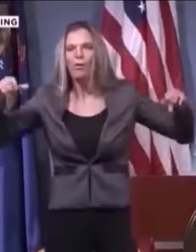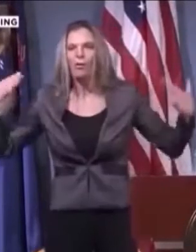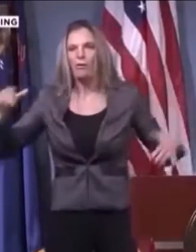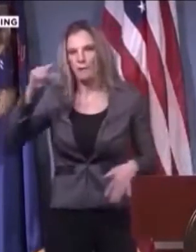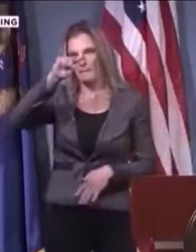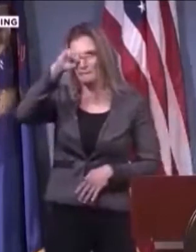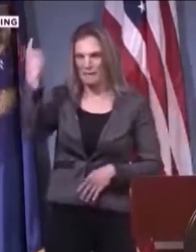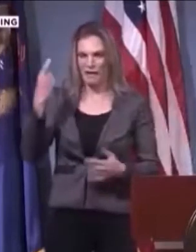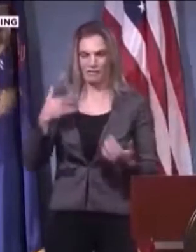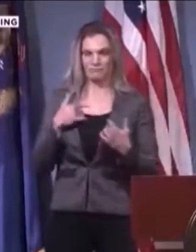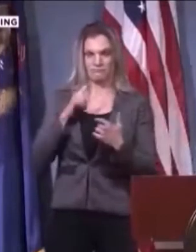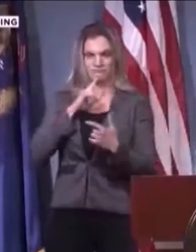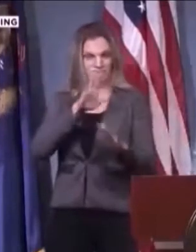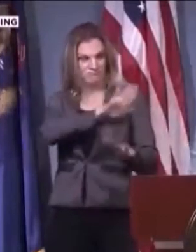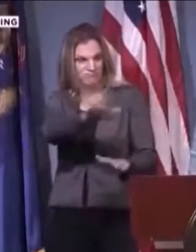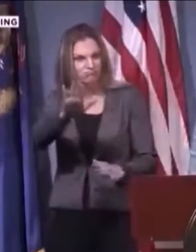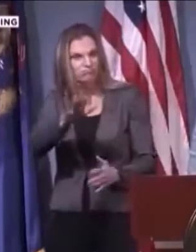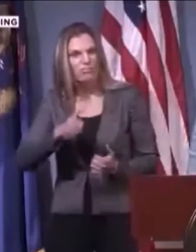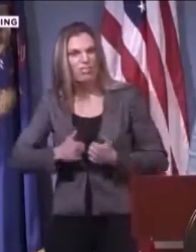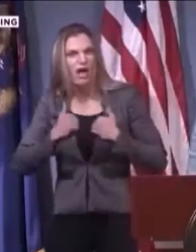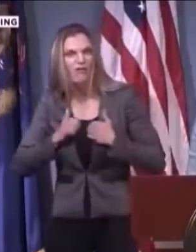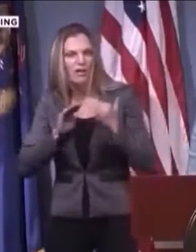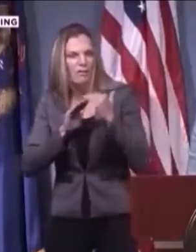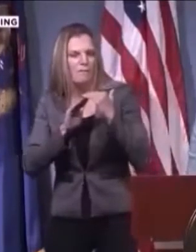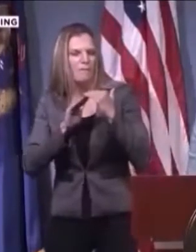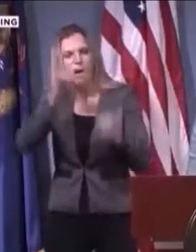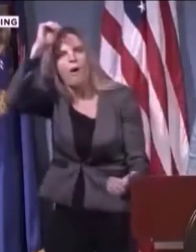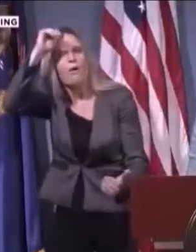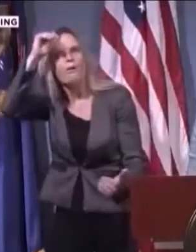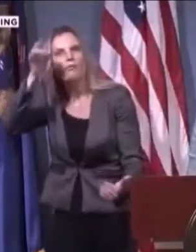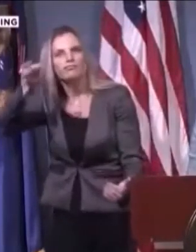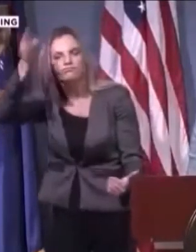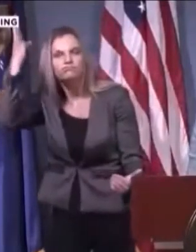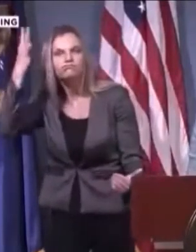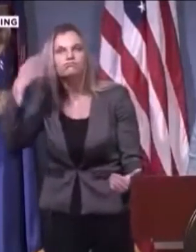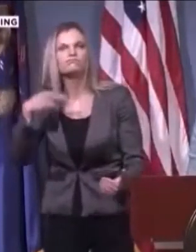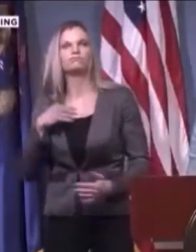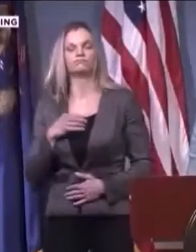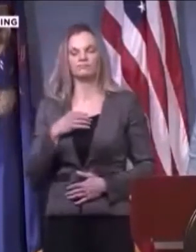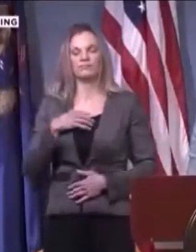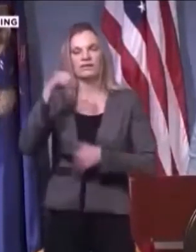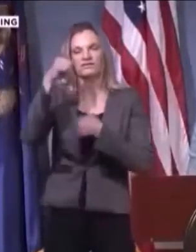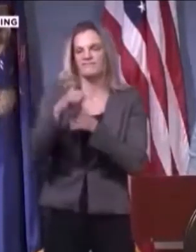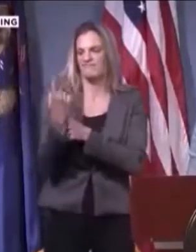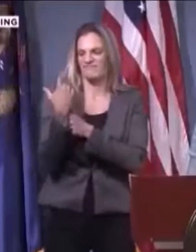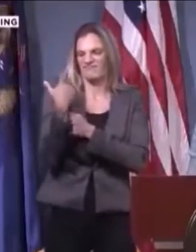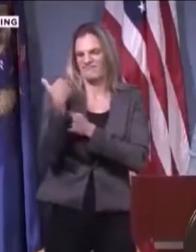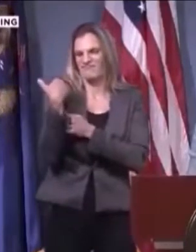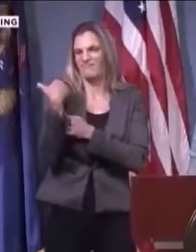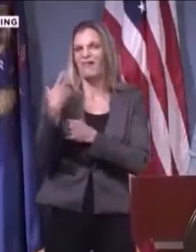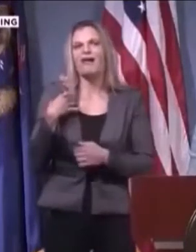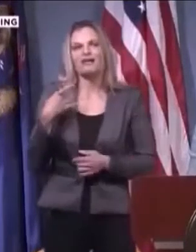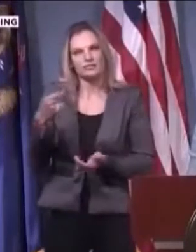months, there have been 67,683 cases in Michigan with two, with 6